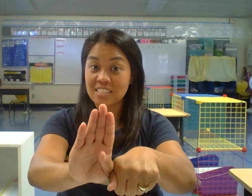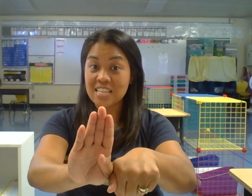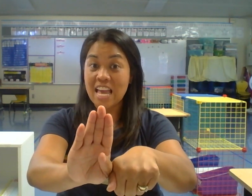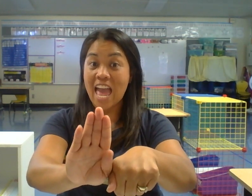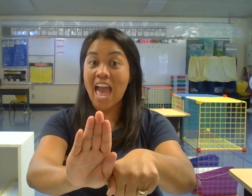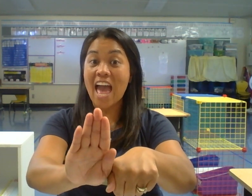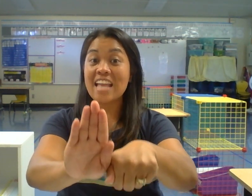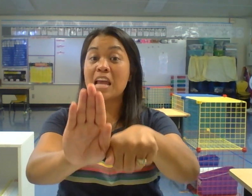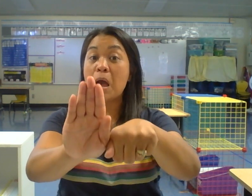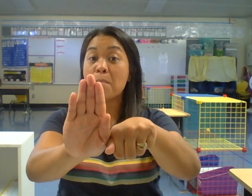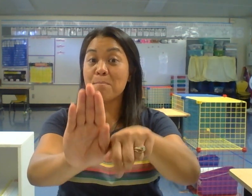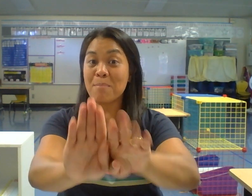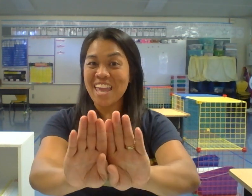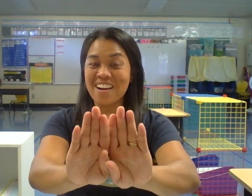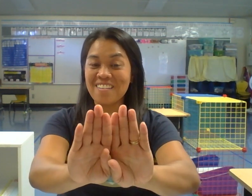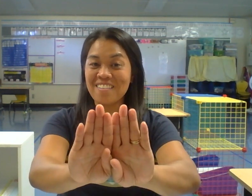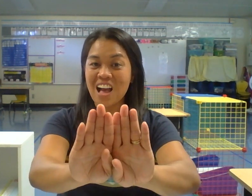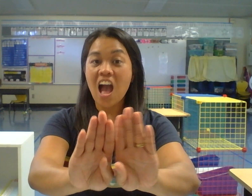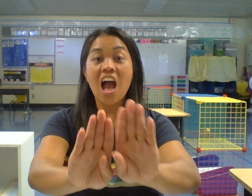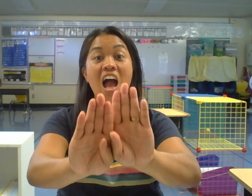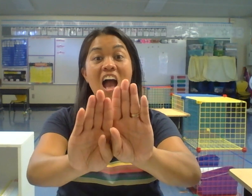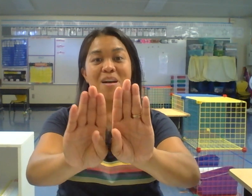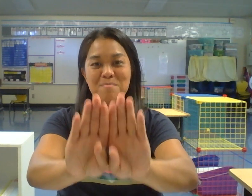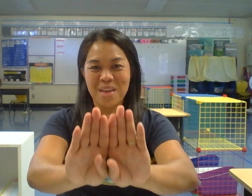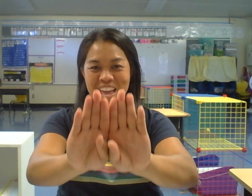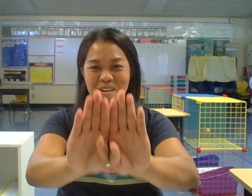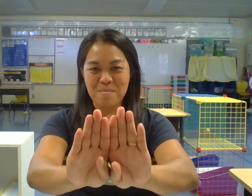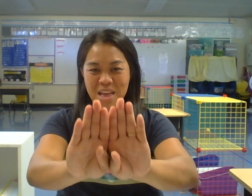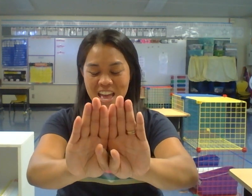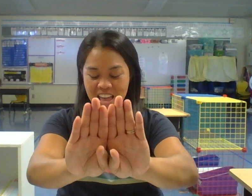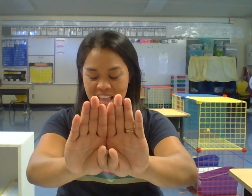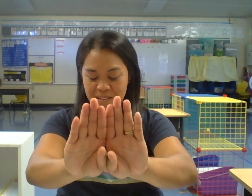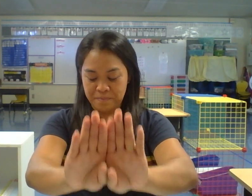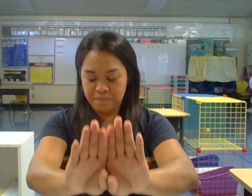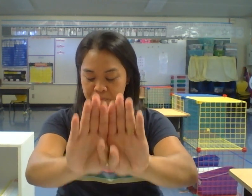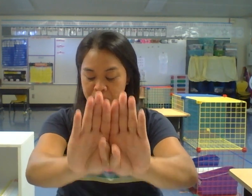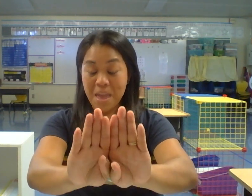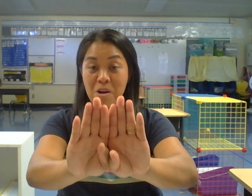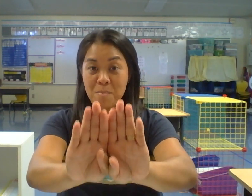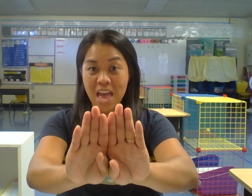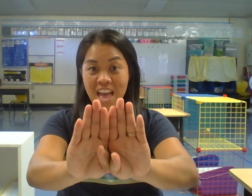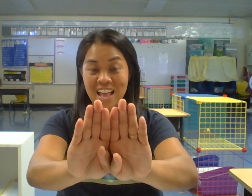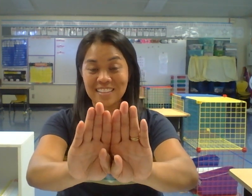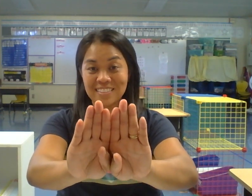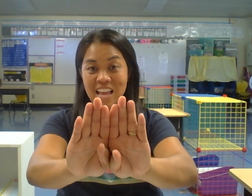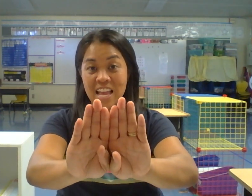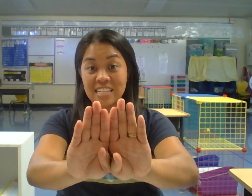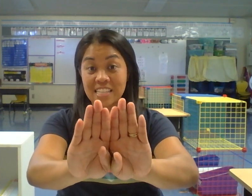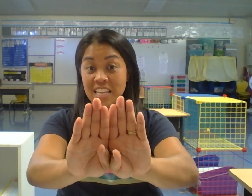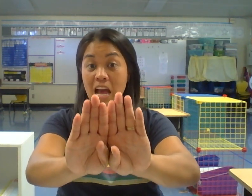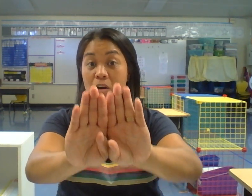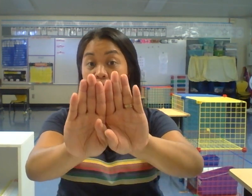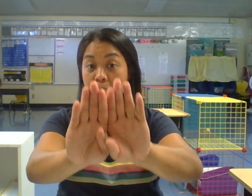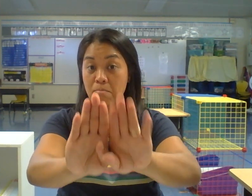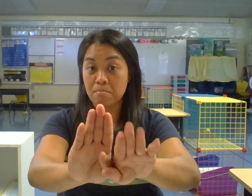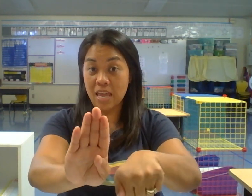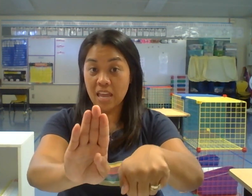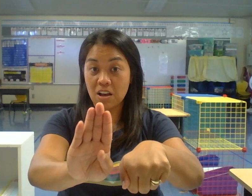Add mail. Mailman. Mailman. Take out mail.